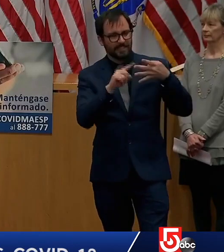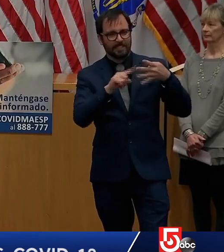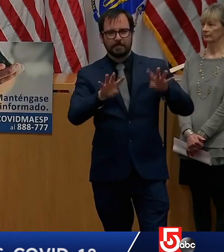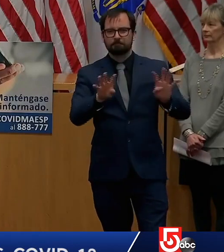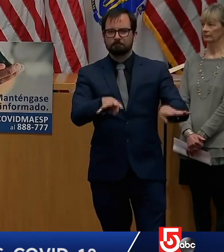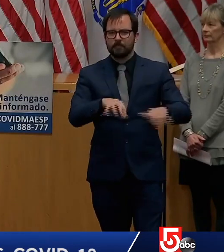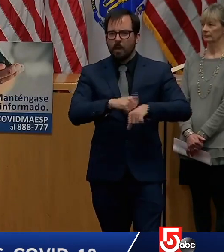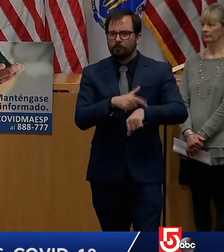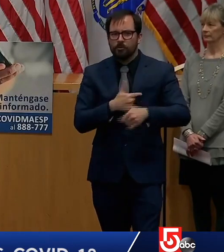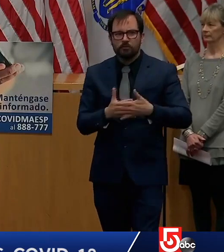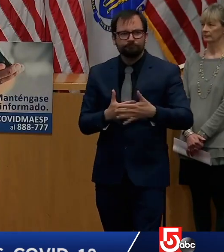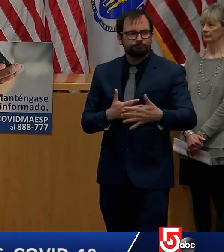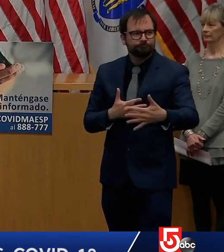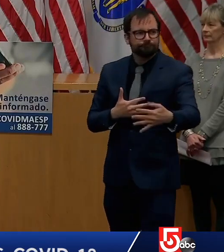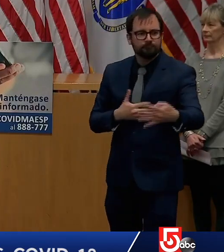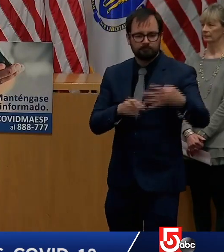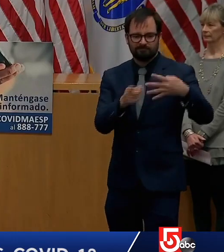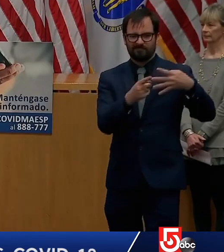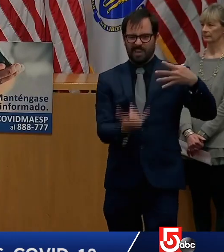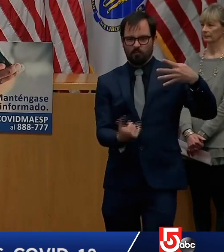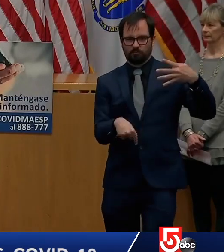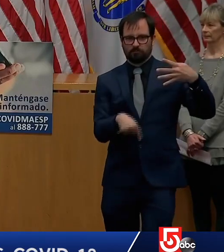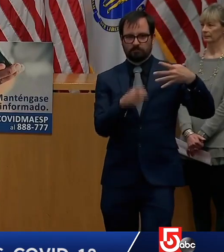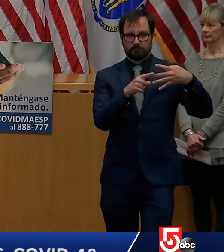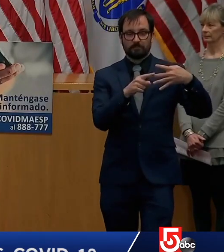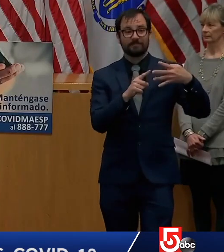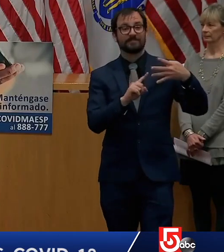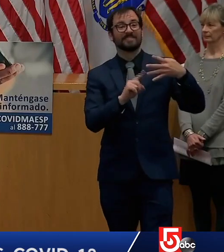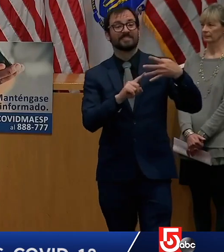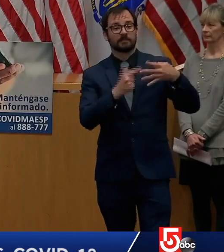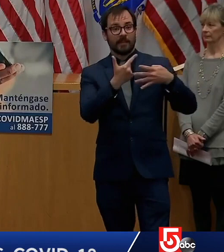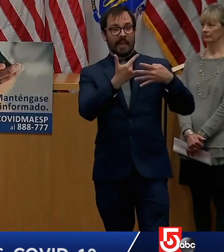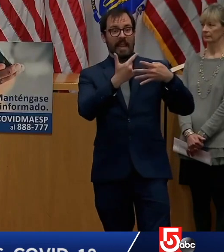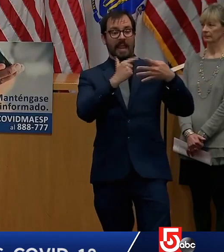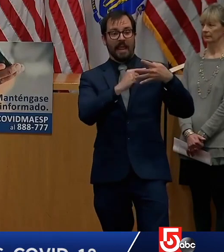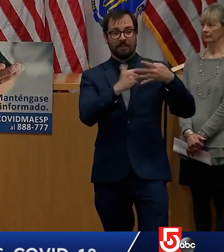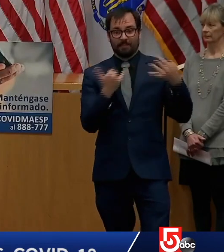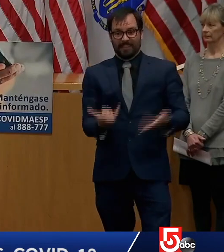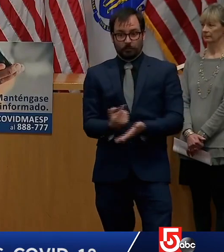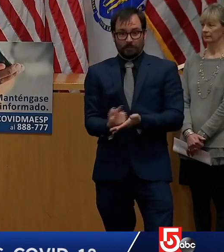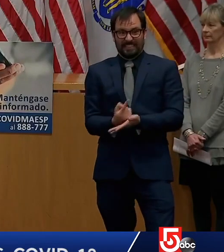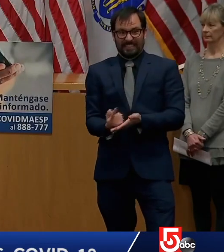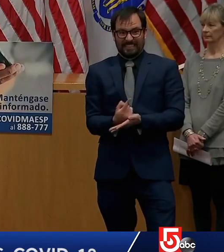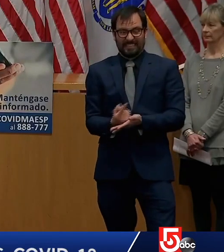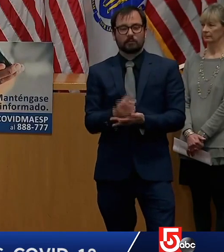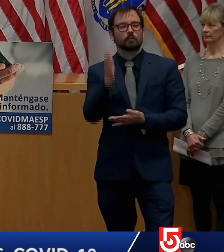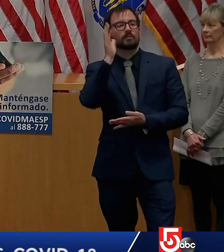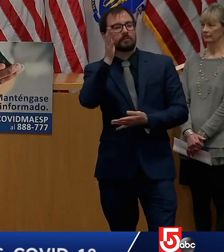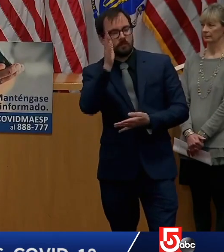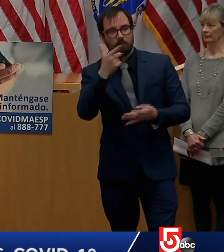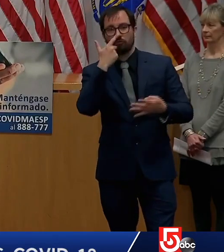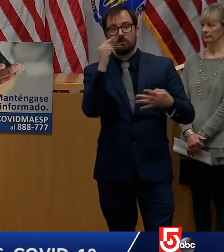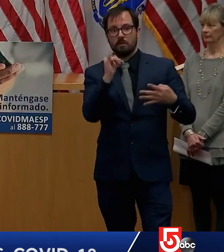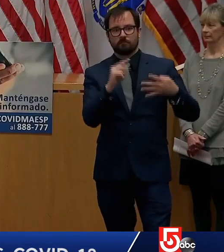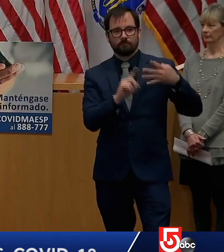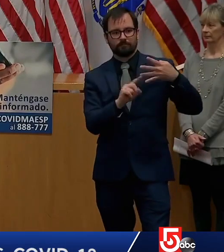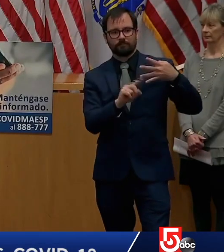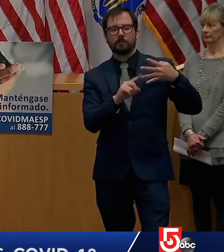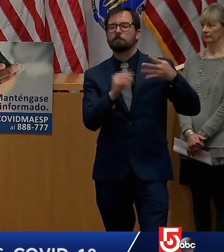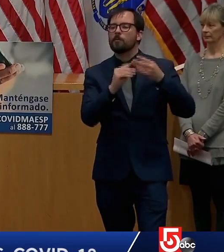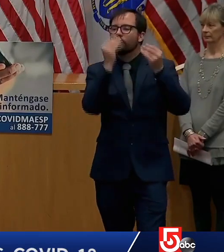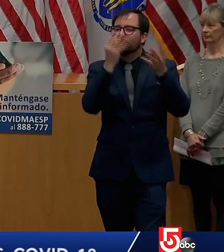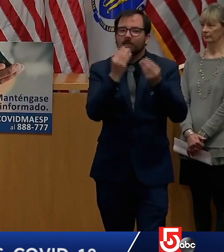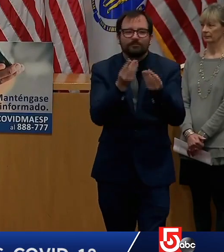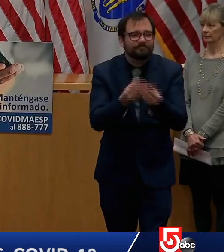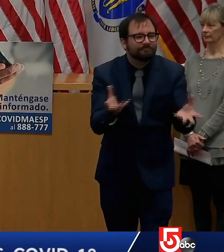when we put our next set of guidance out to help continuously improve the experience for families and students. And then the fourth